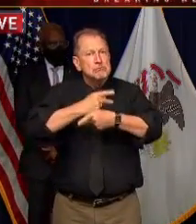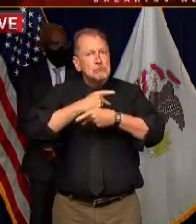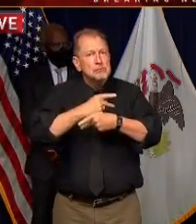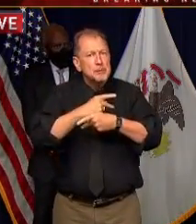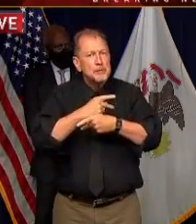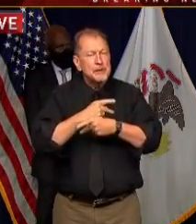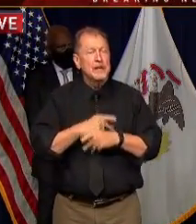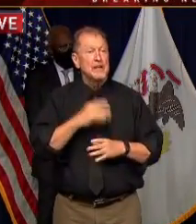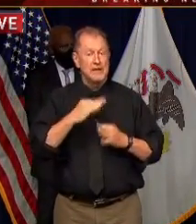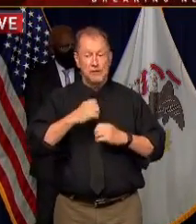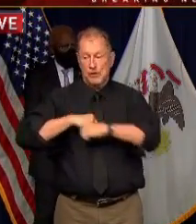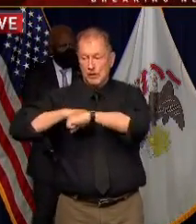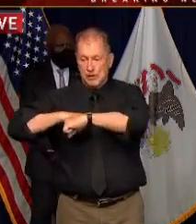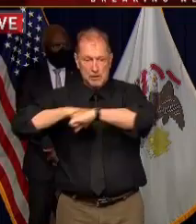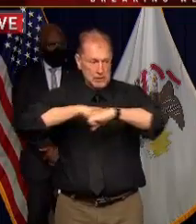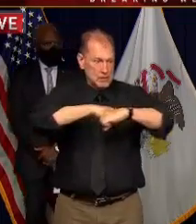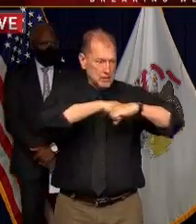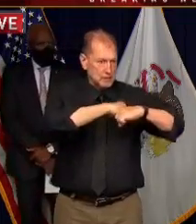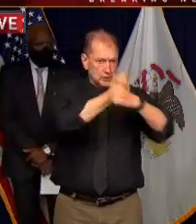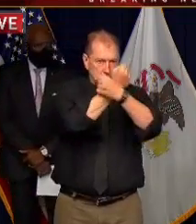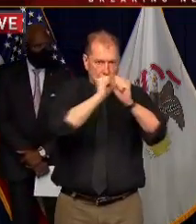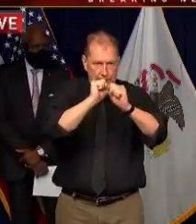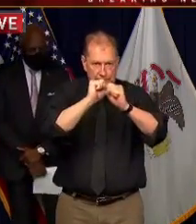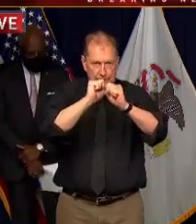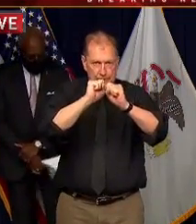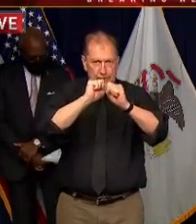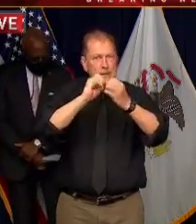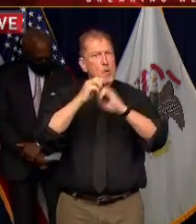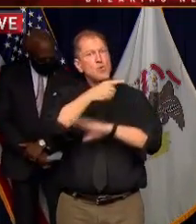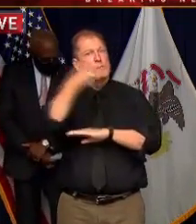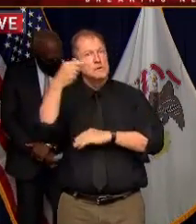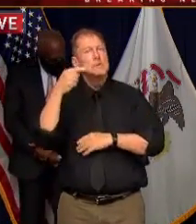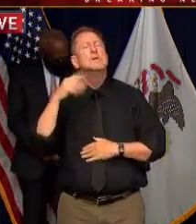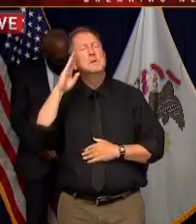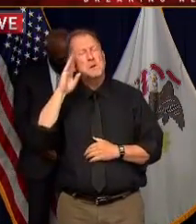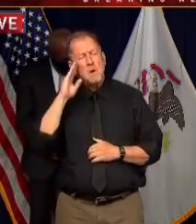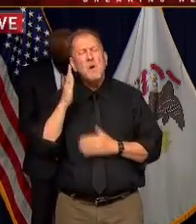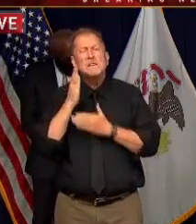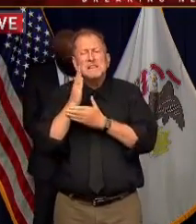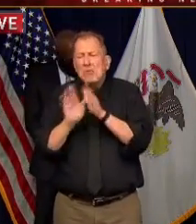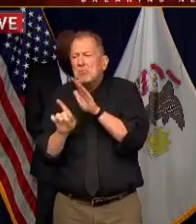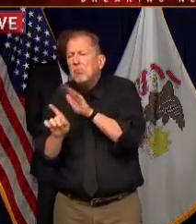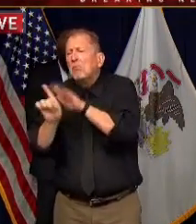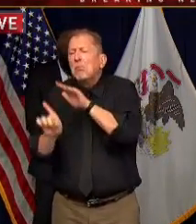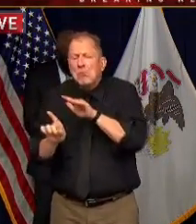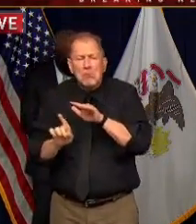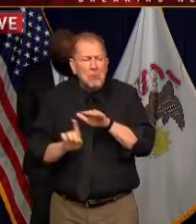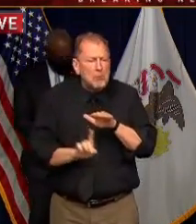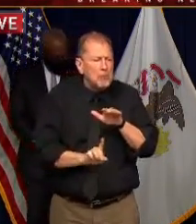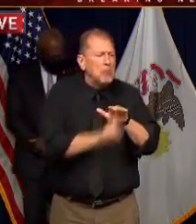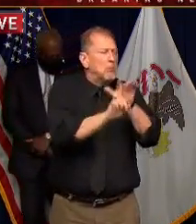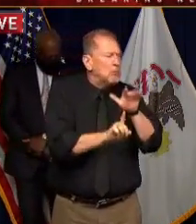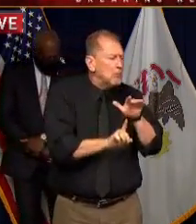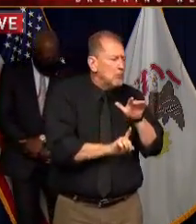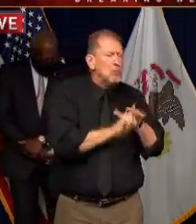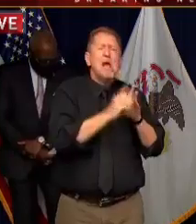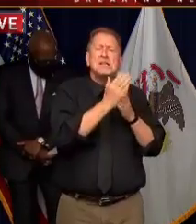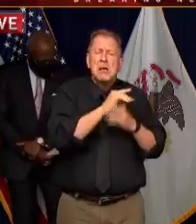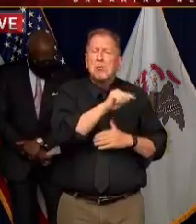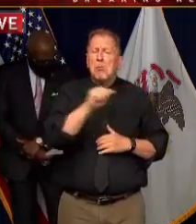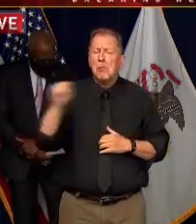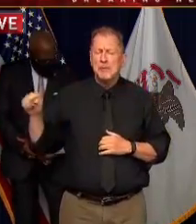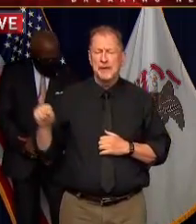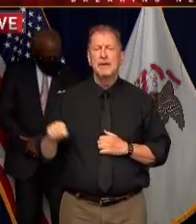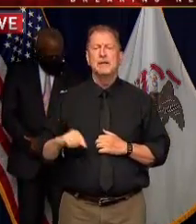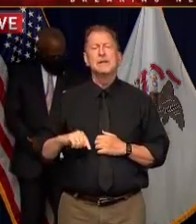always the best plan but we know that there will be infections despite our best efforts so what else can we do I'm often asked